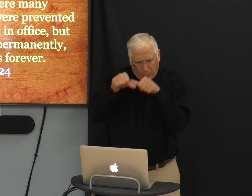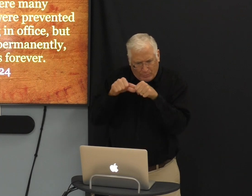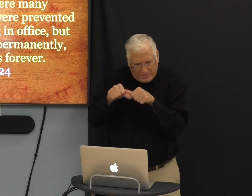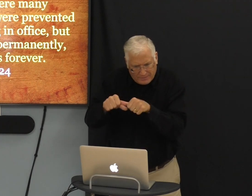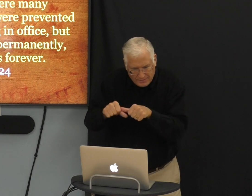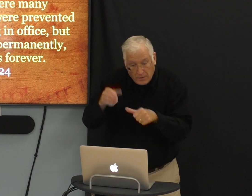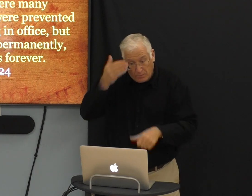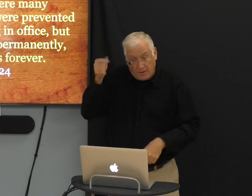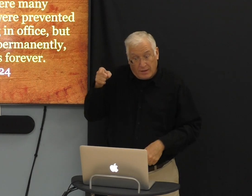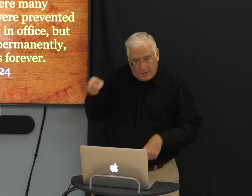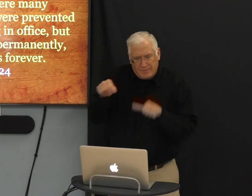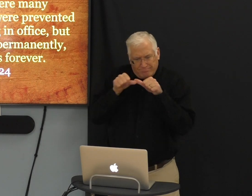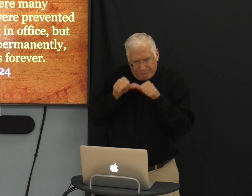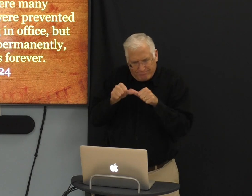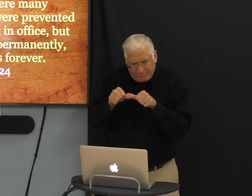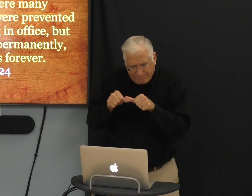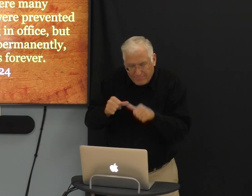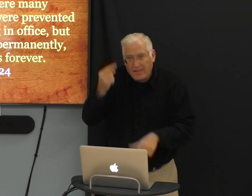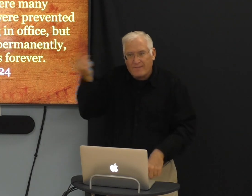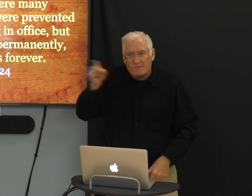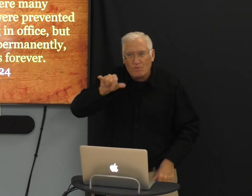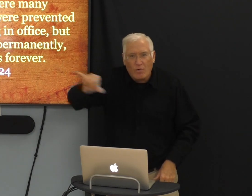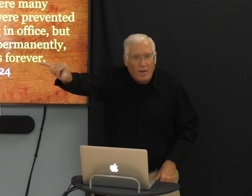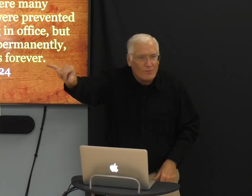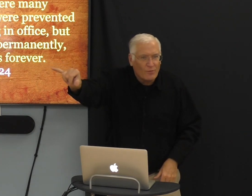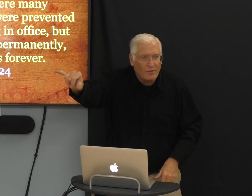permanently, because he continues forever.